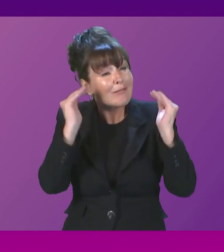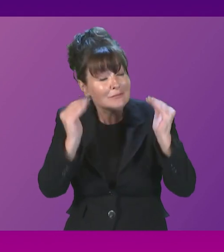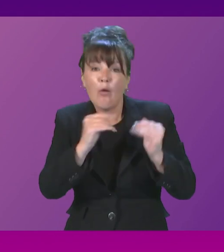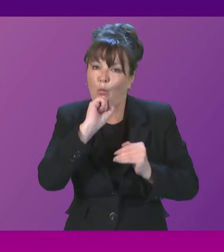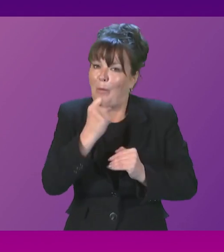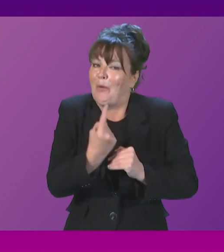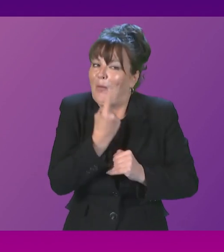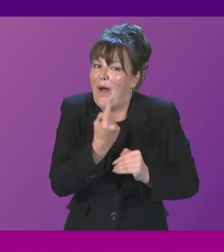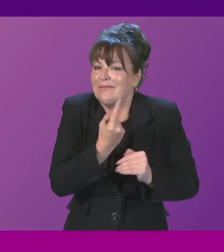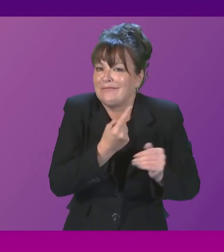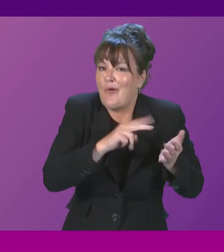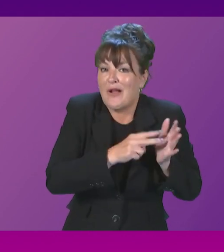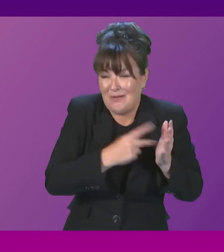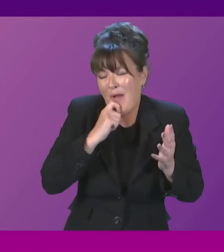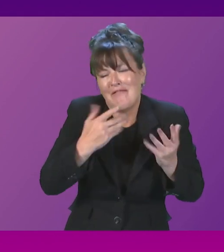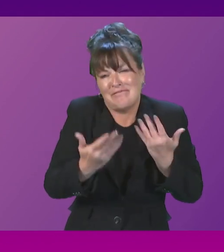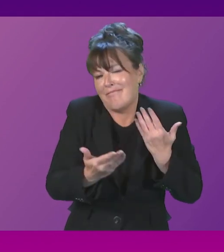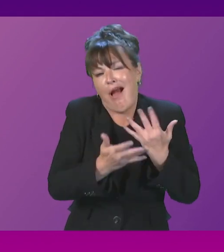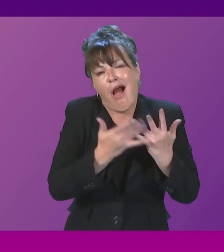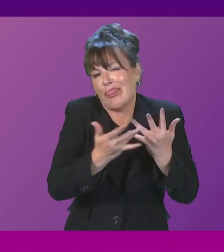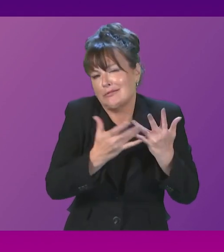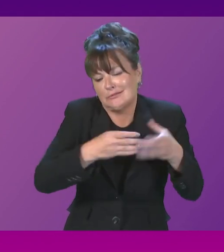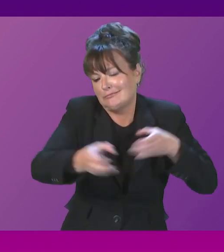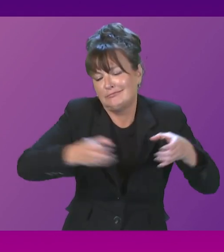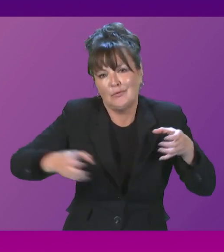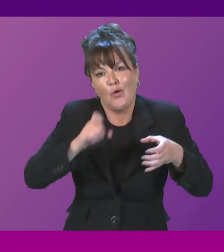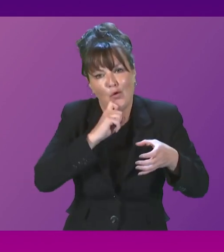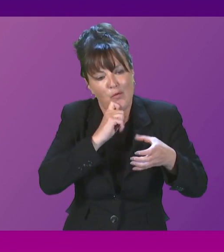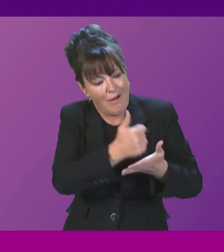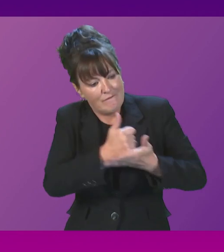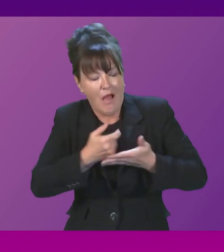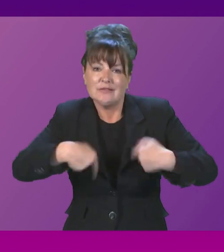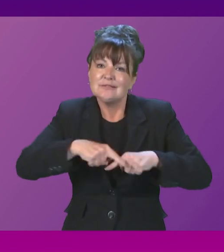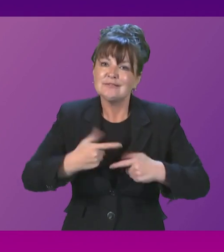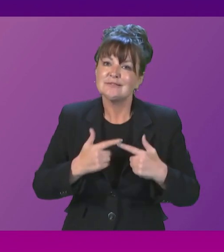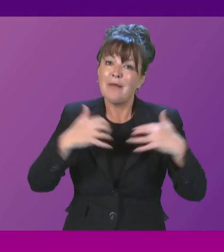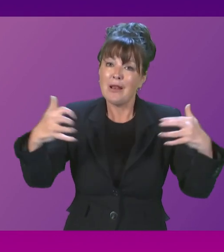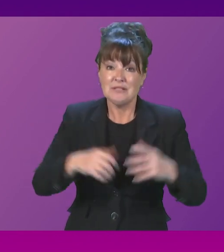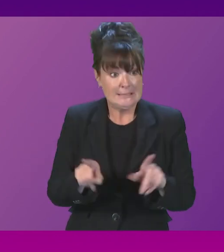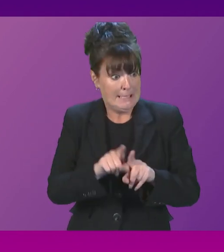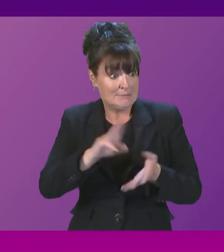who will do exactly that, of course, alongside members of this parliament. Mercedes Fielba.